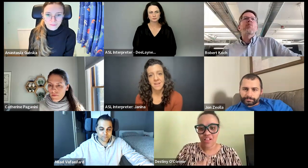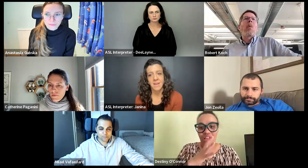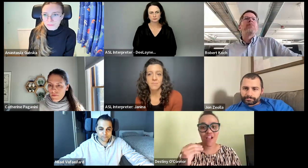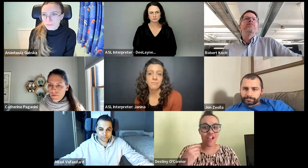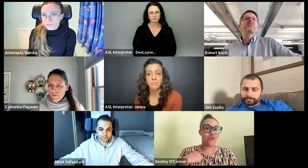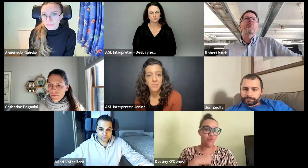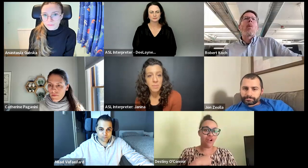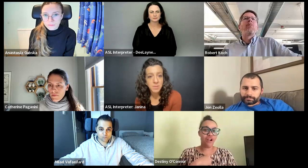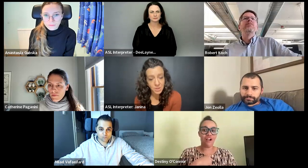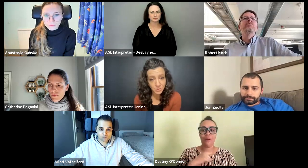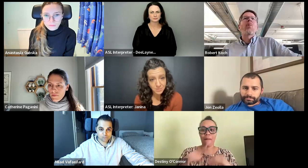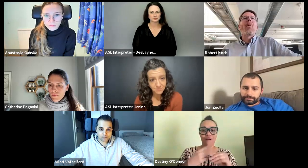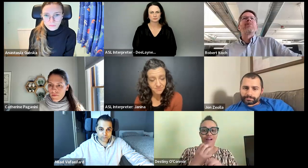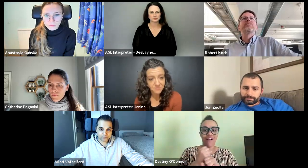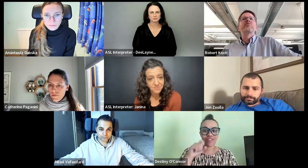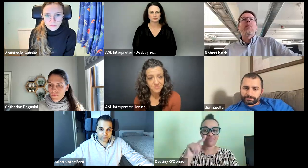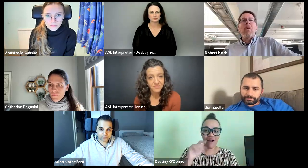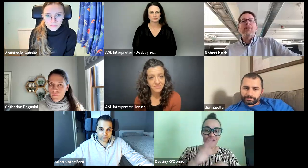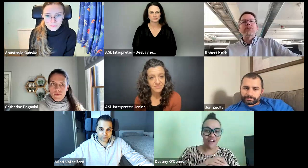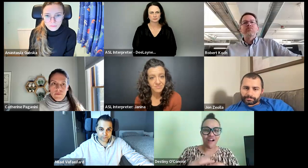and ready for people to use.